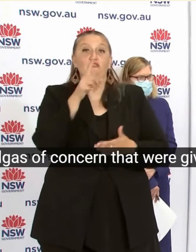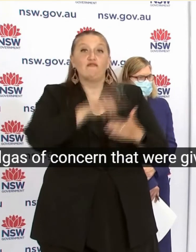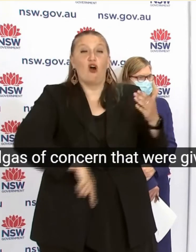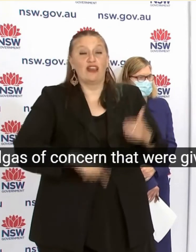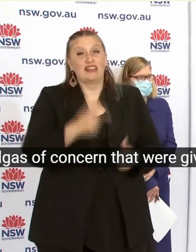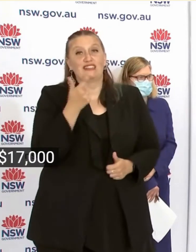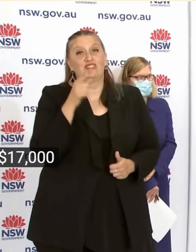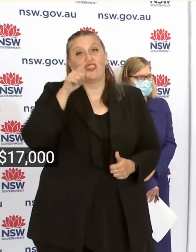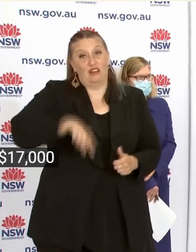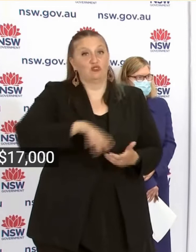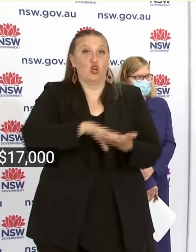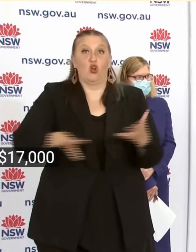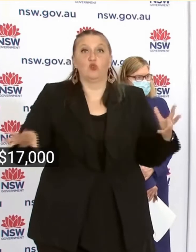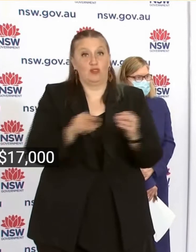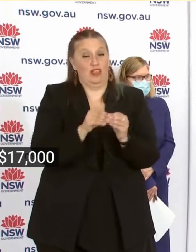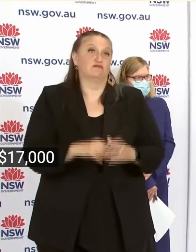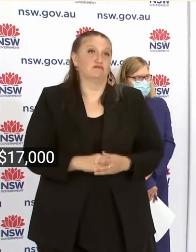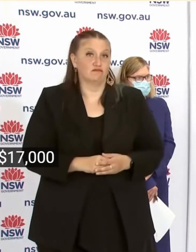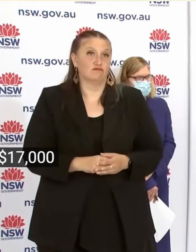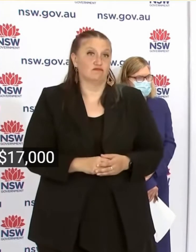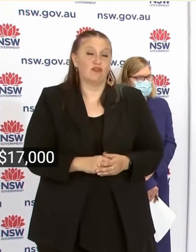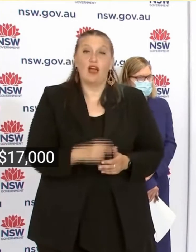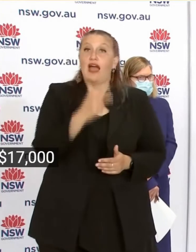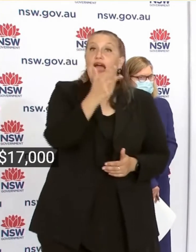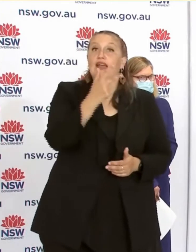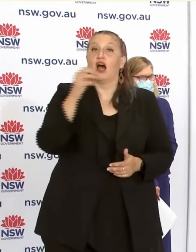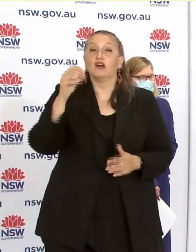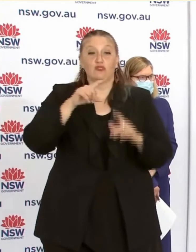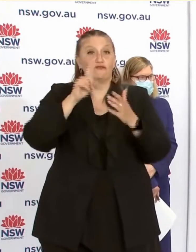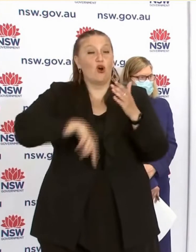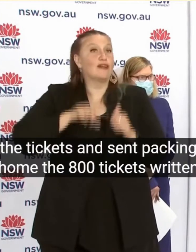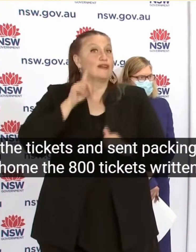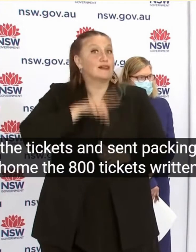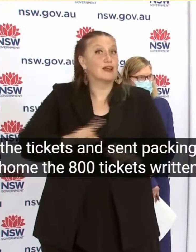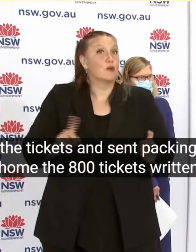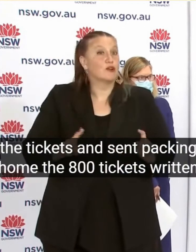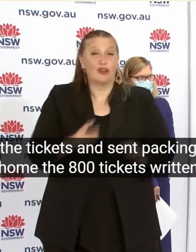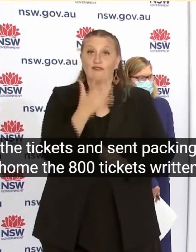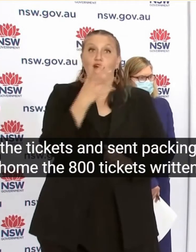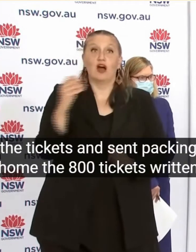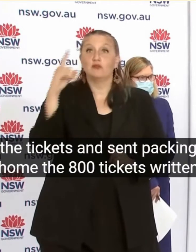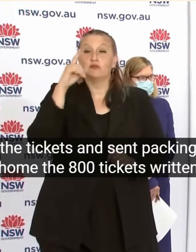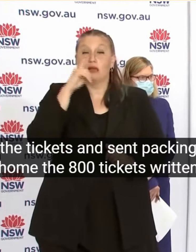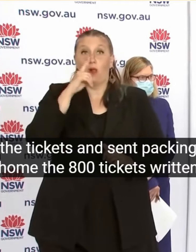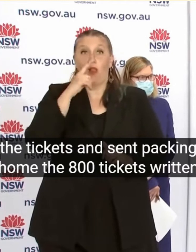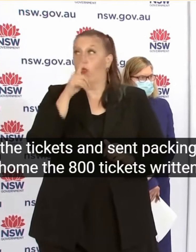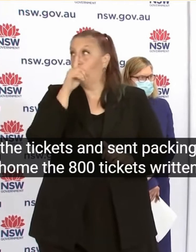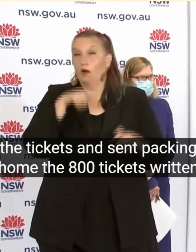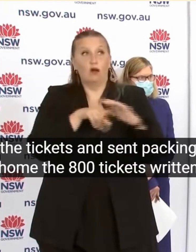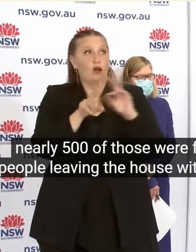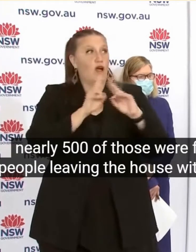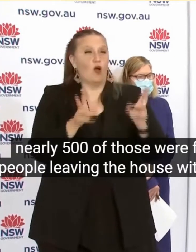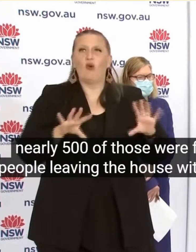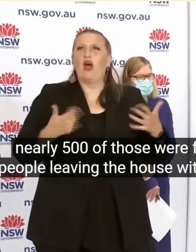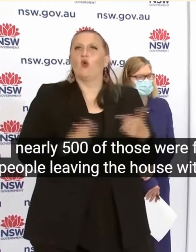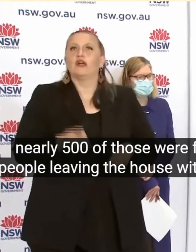packing home Of the 800 tickets Written Nearly 500 of those Were for people Leaving the house Without a reasonable excuse